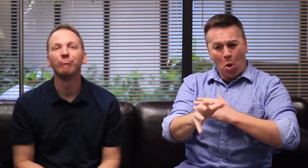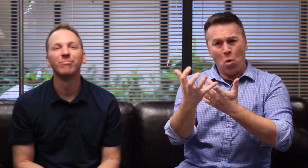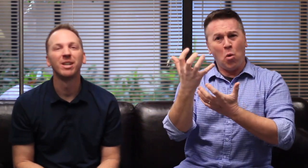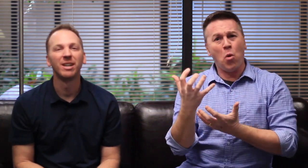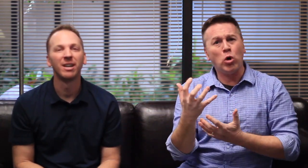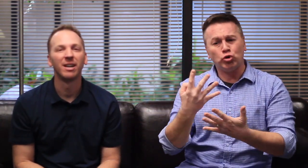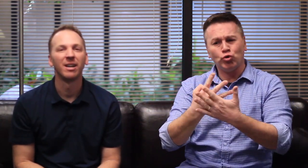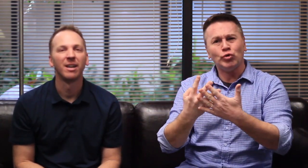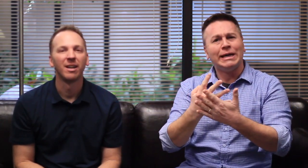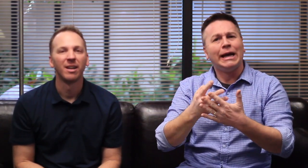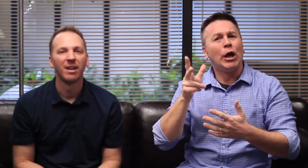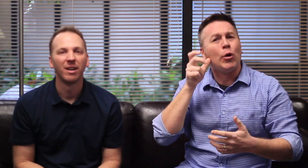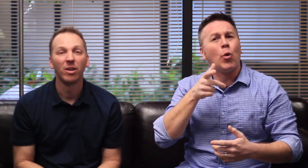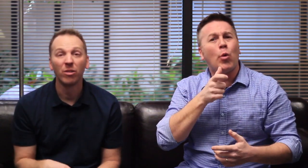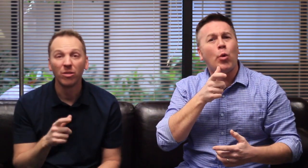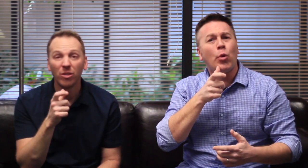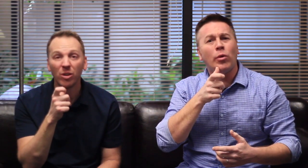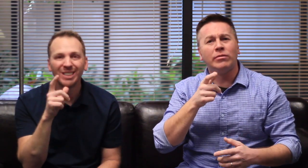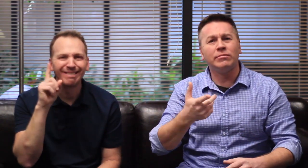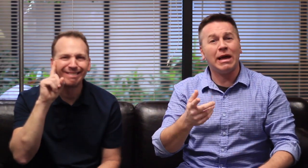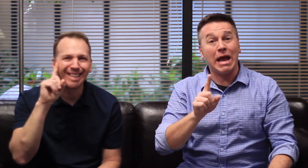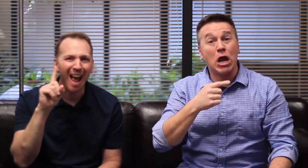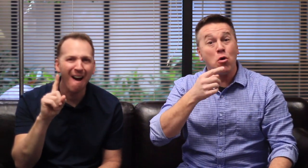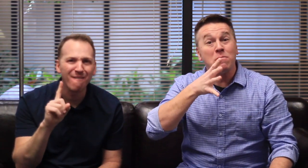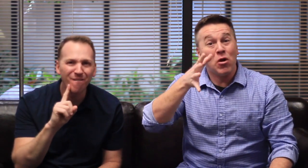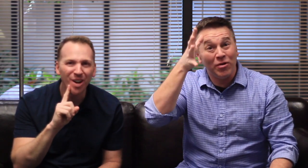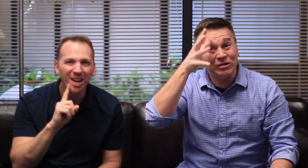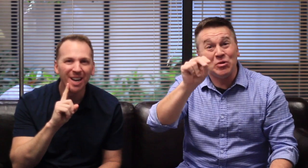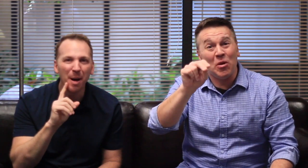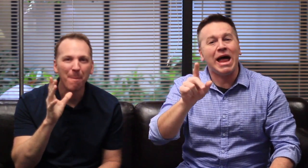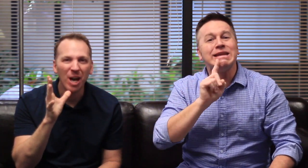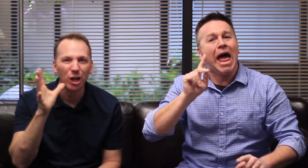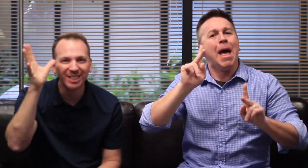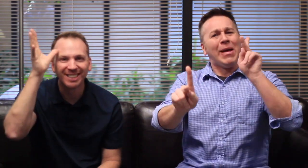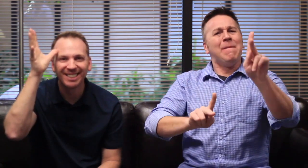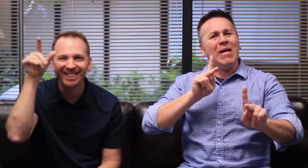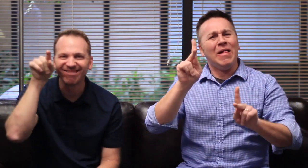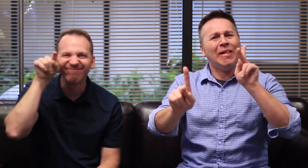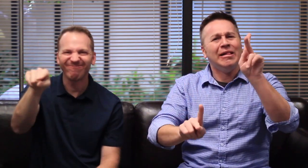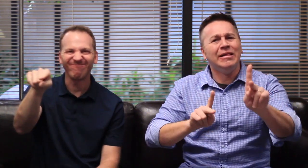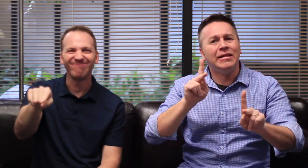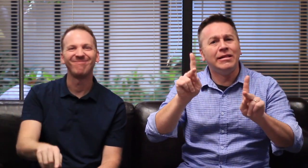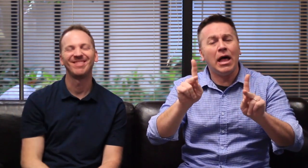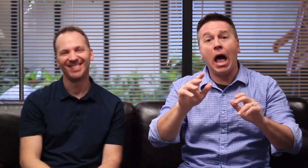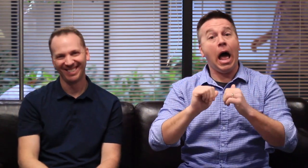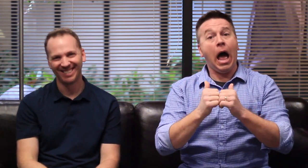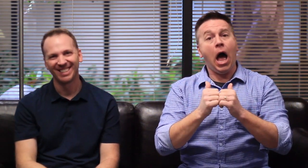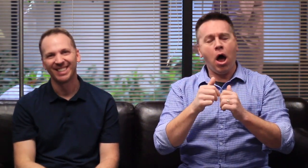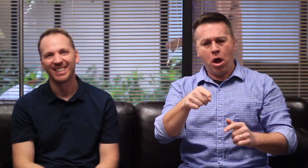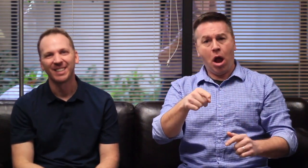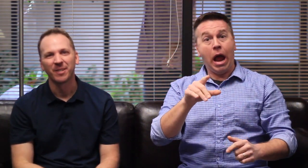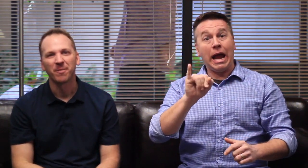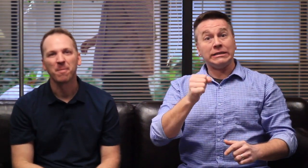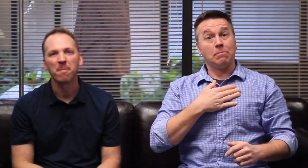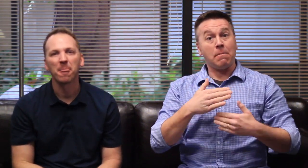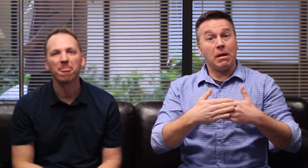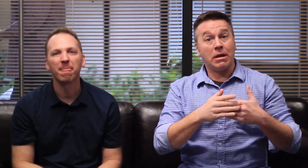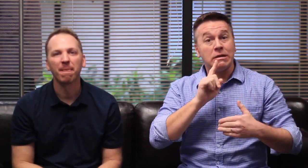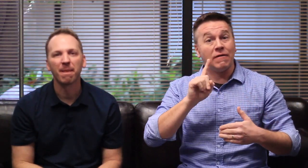hearing screening happening? Who did this? Who? Deaf. Hearing parents? Not at all. Deaf people, baby. How'd they do this? Is my